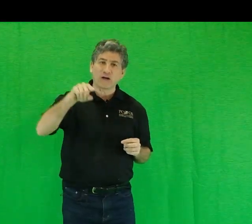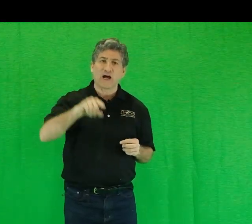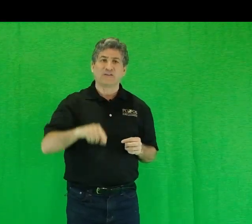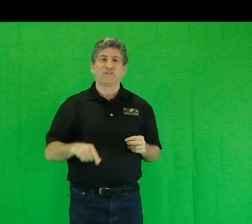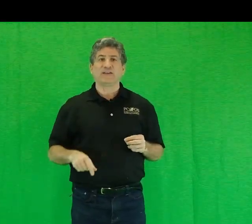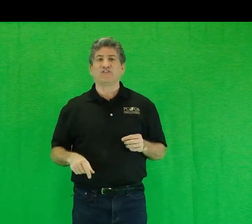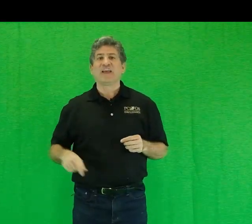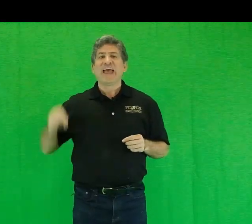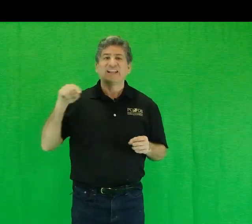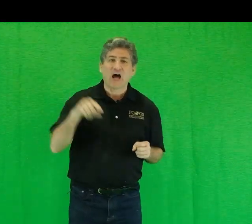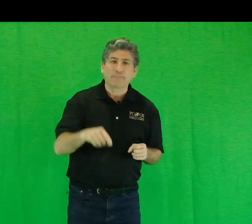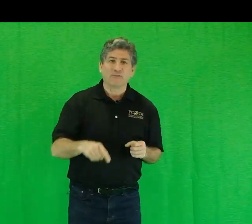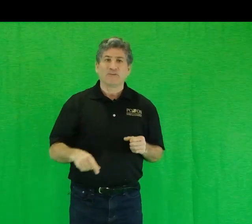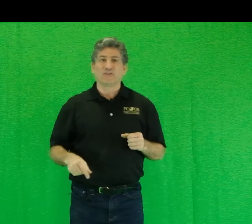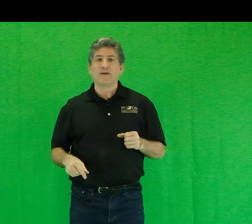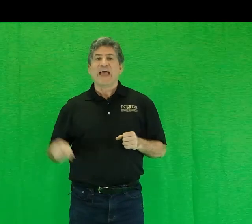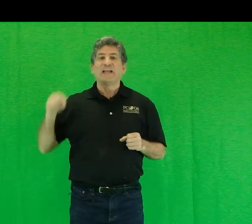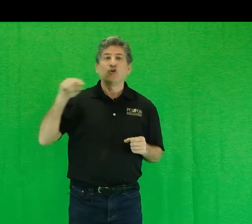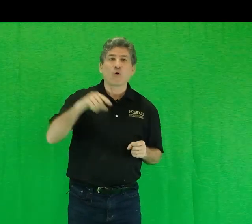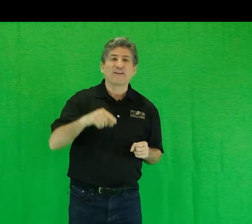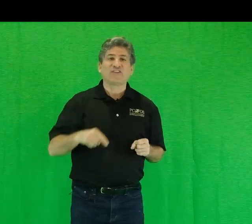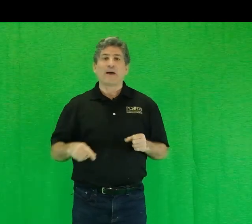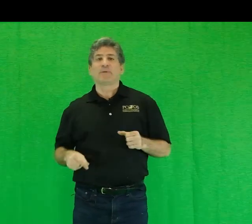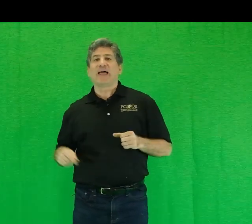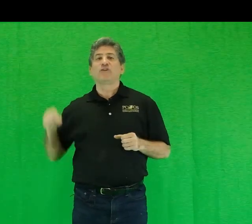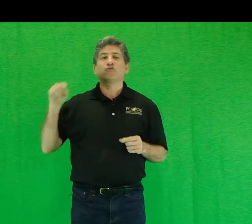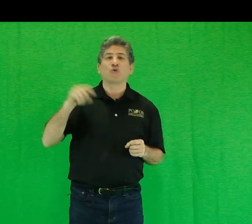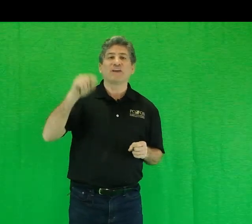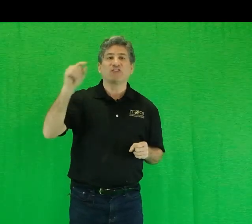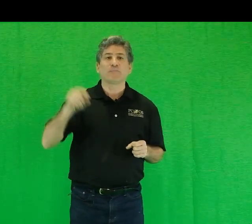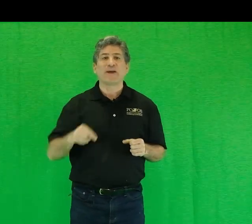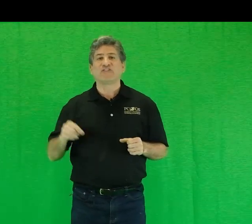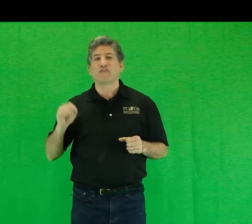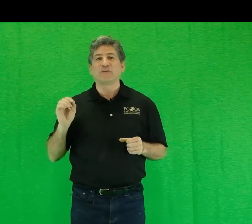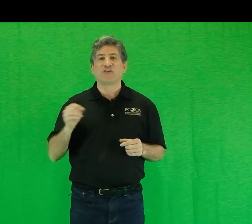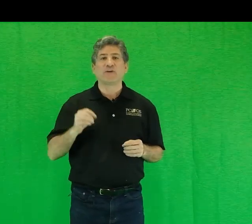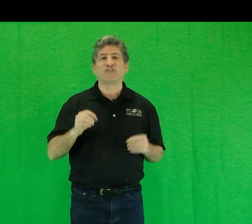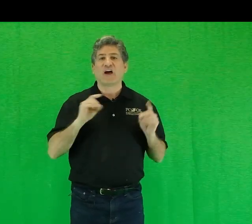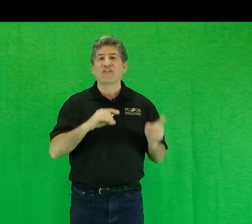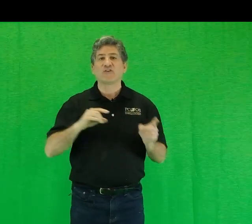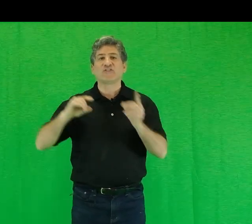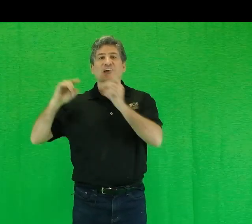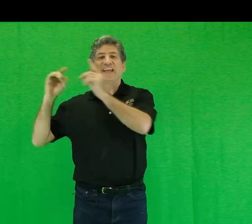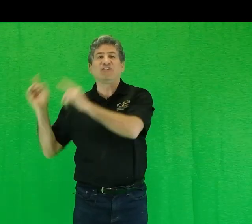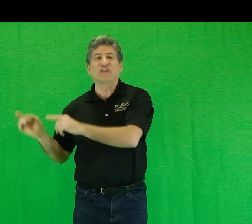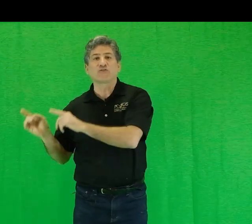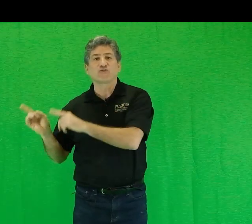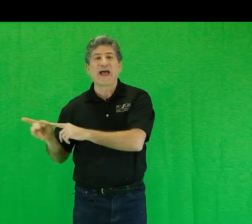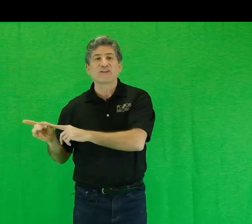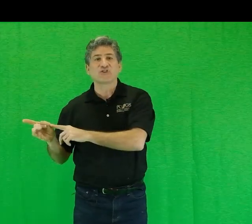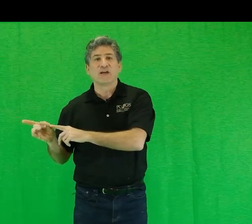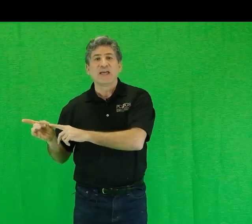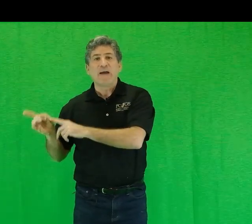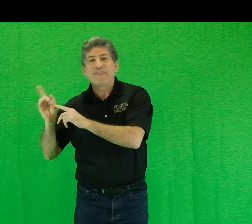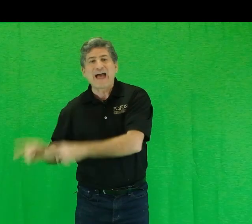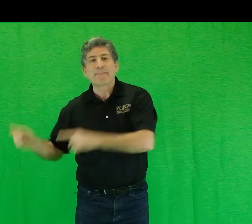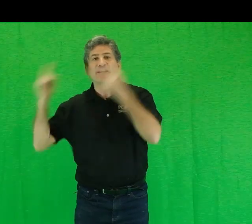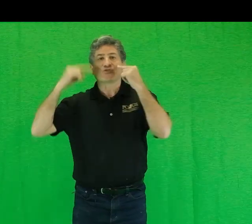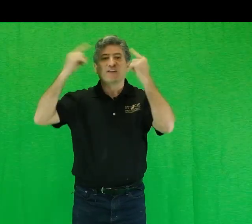confidence and optimism and your example and your joyous embrace of the materials others consider trash, when that penetrates